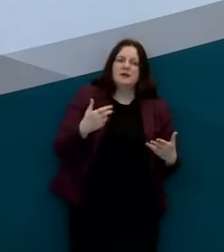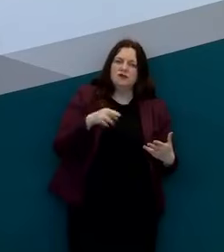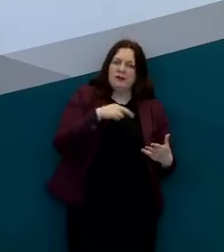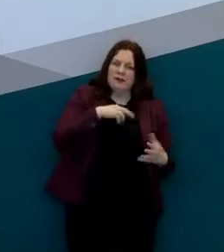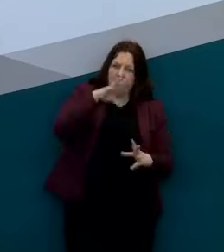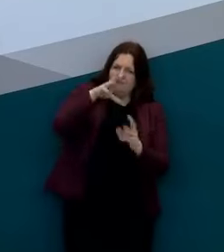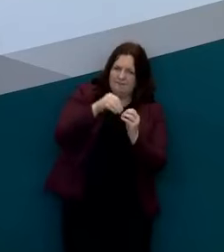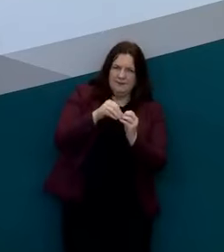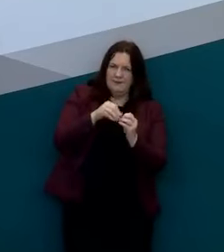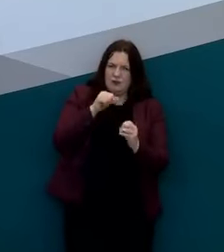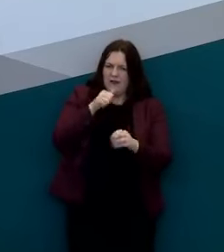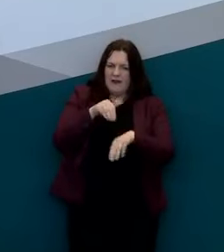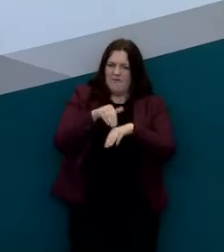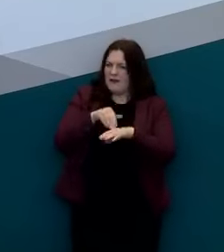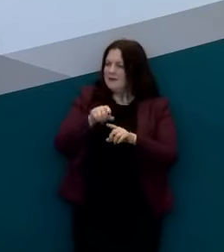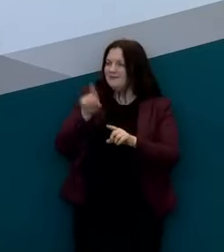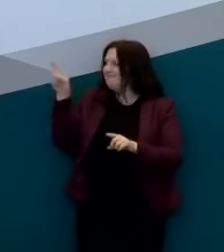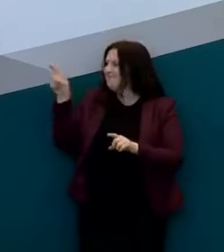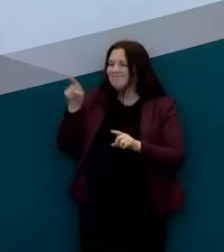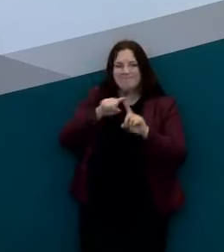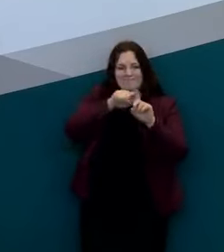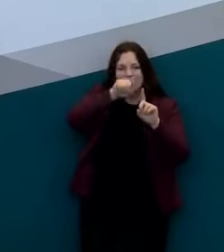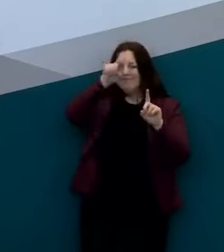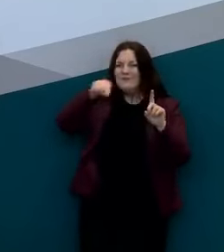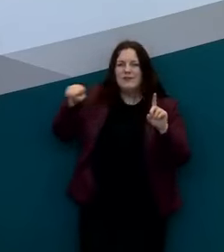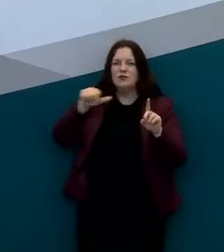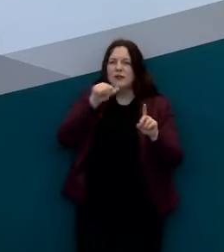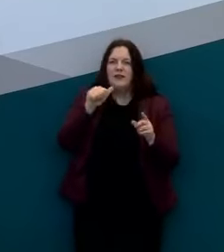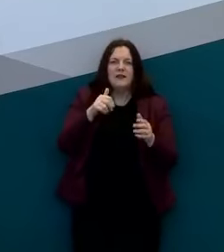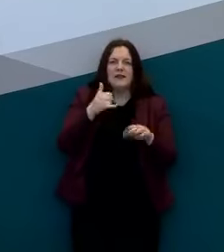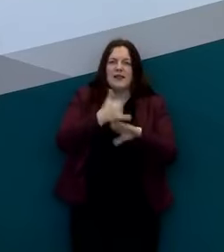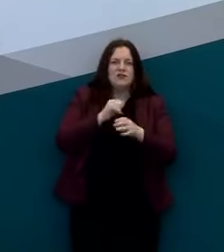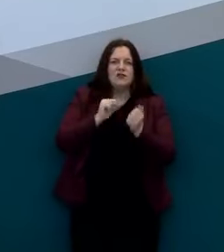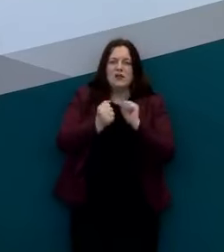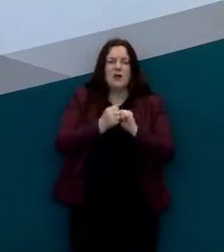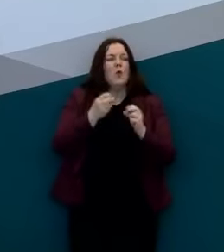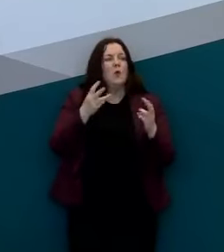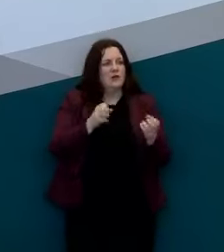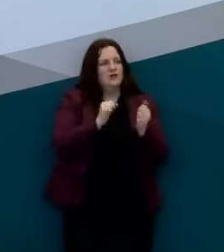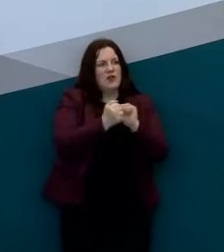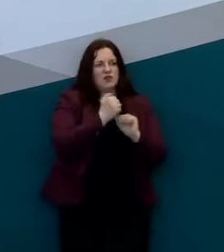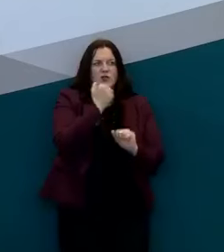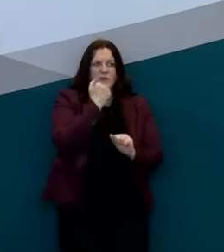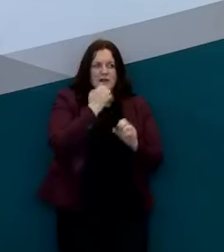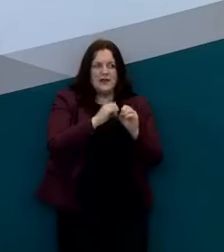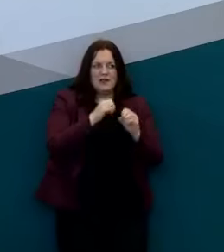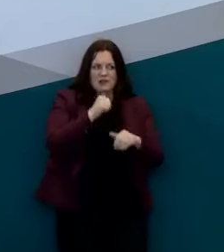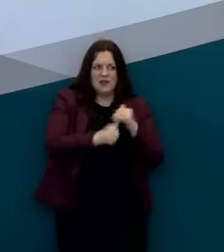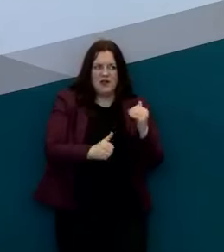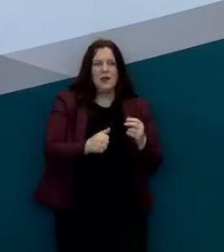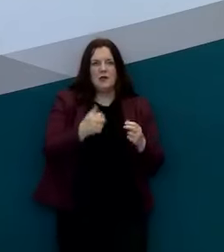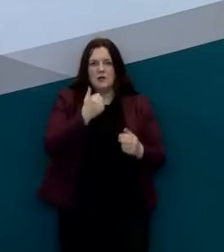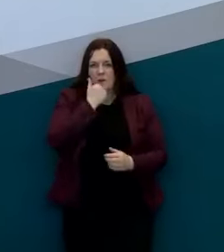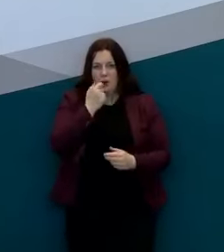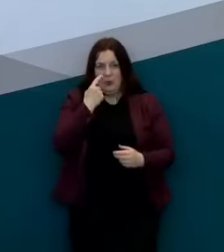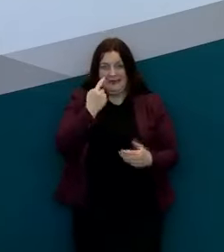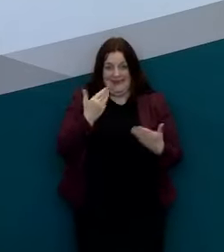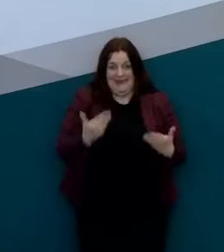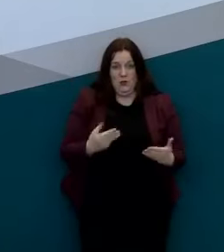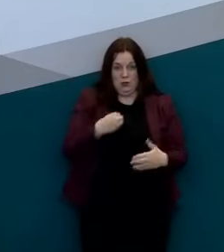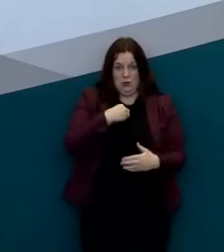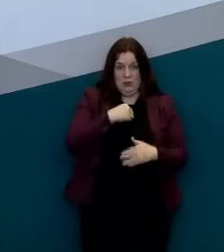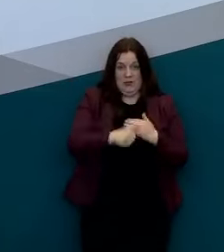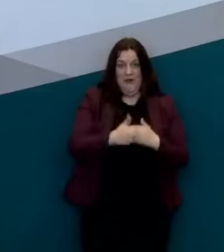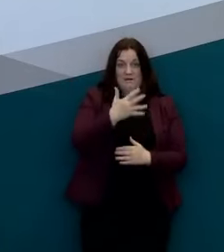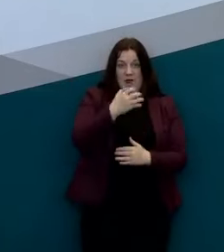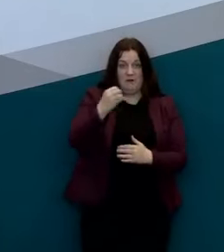not impacted by that or impacted by that significantly it will change the number that we give you each day so the number you see today is 500 which is a